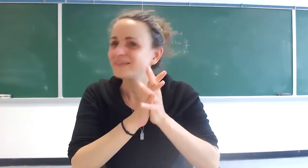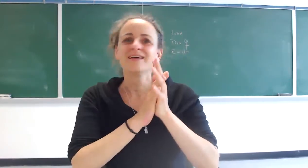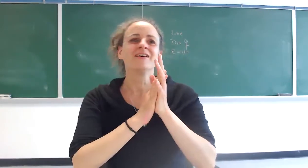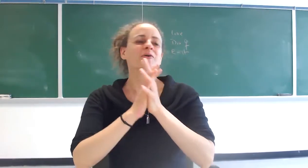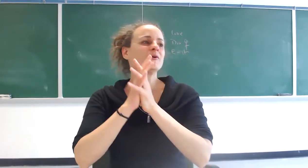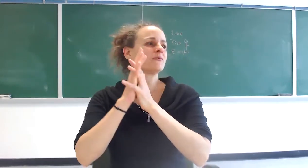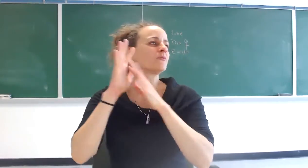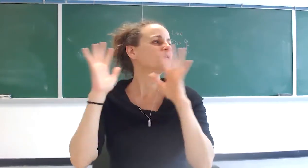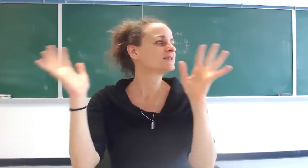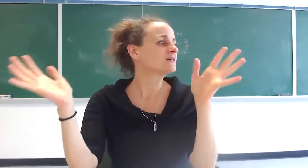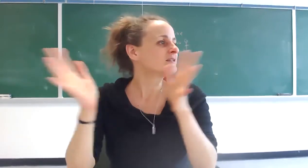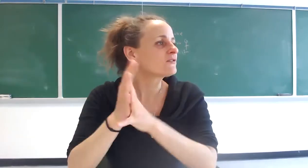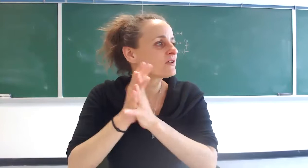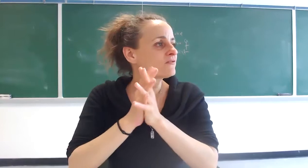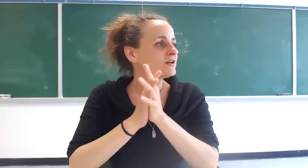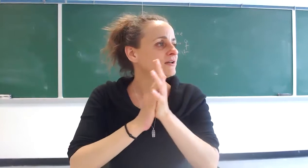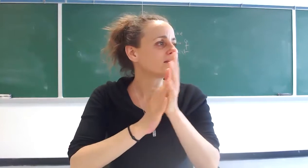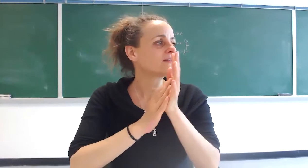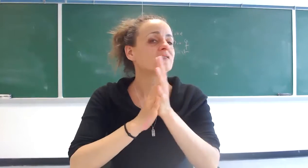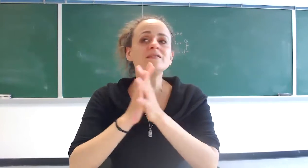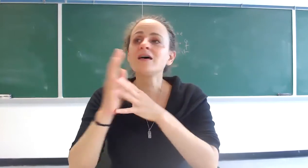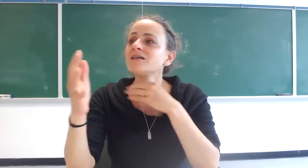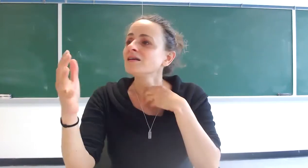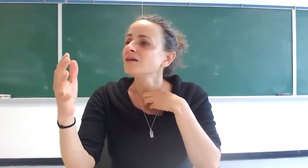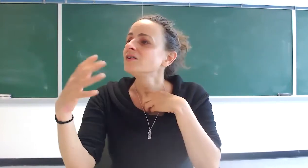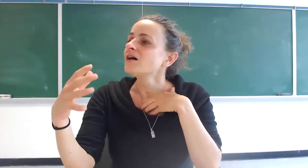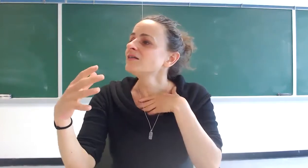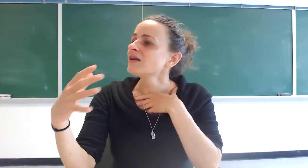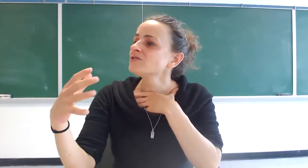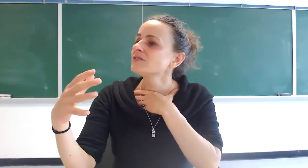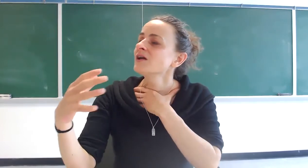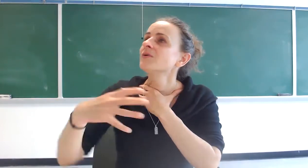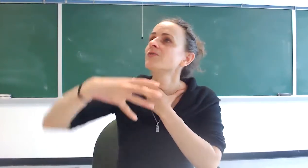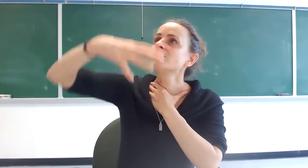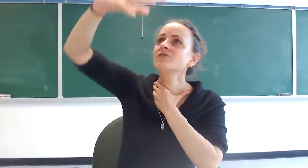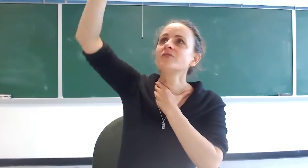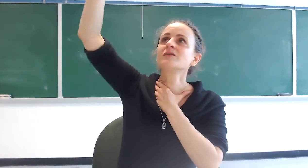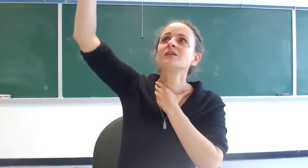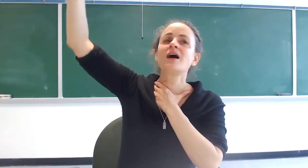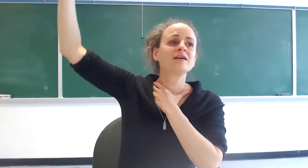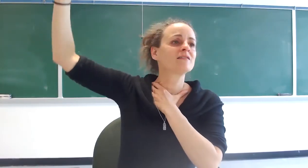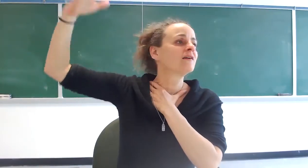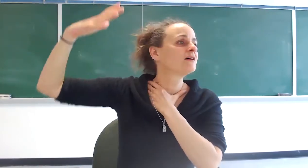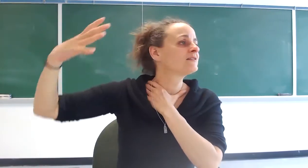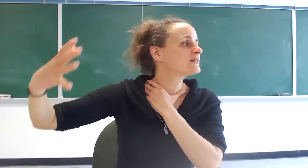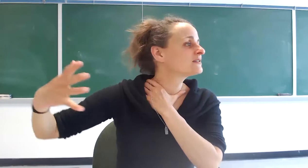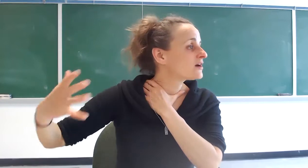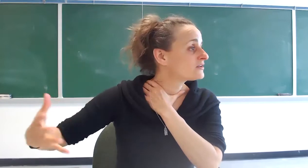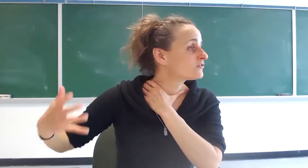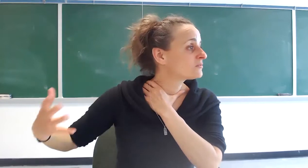or we were mistaken to think of god like that instead god is actually we were looking for him in the heights and instead god is to be